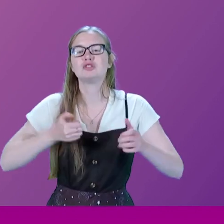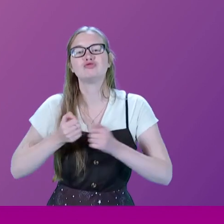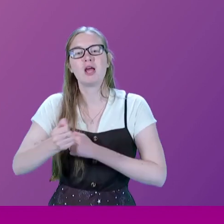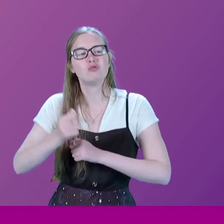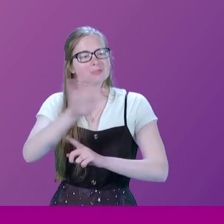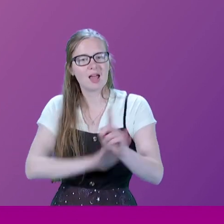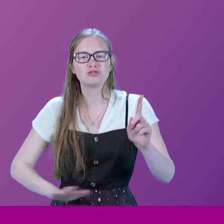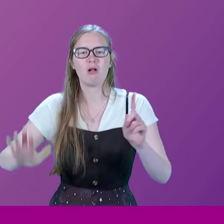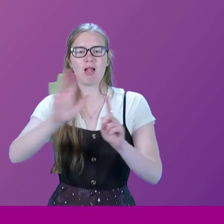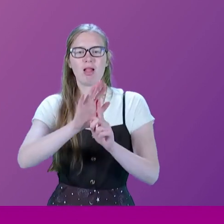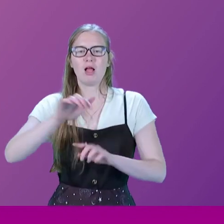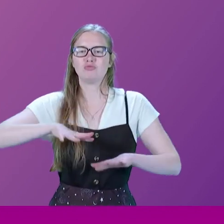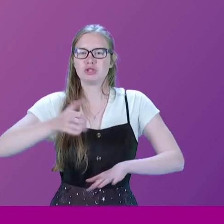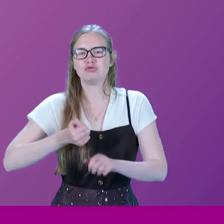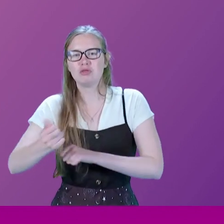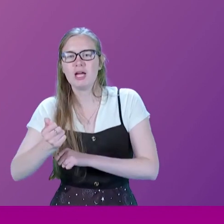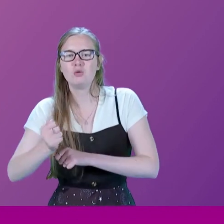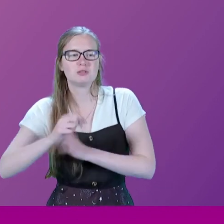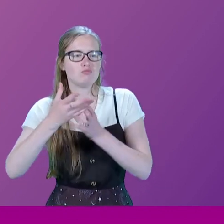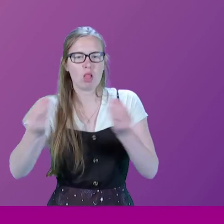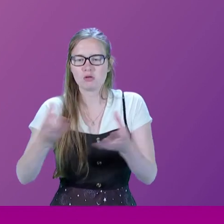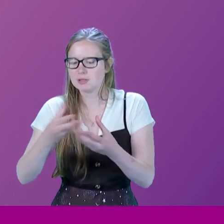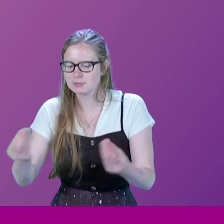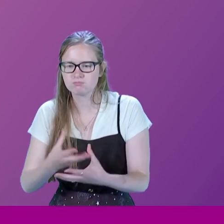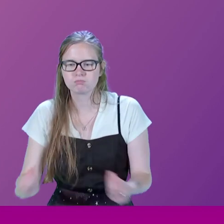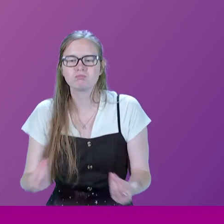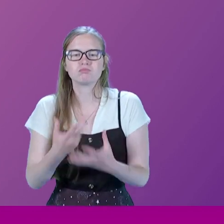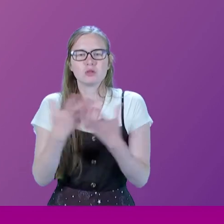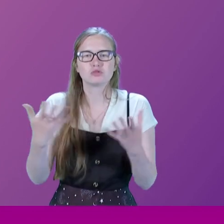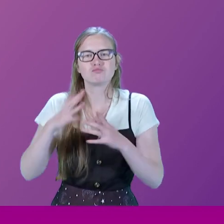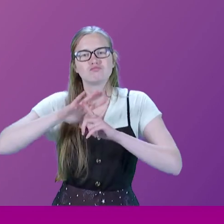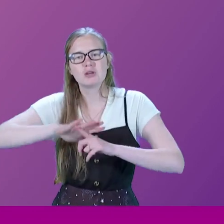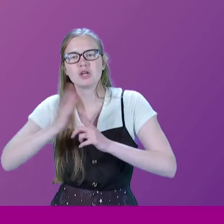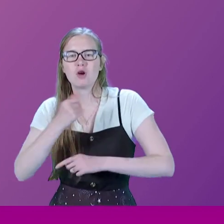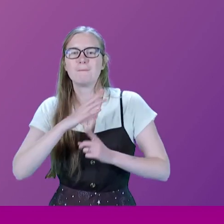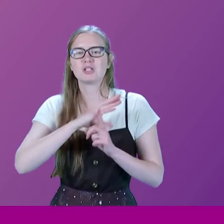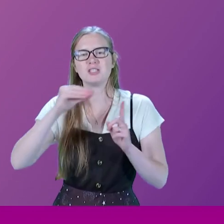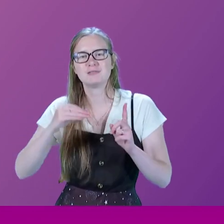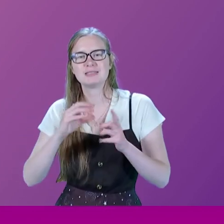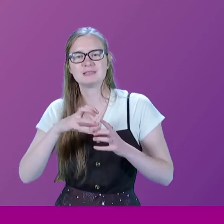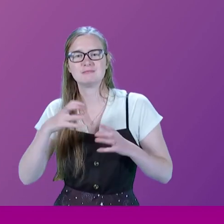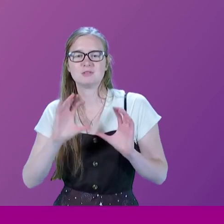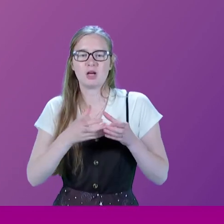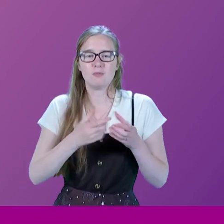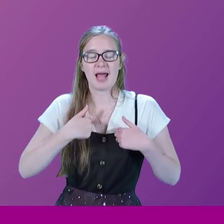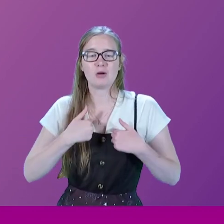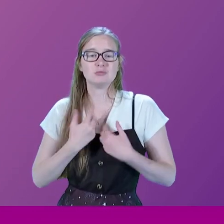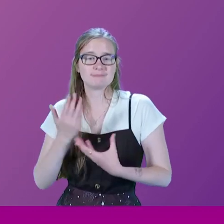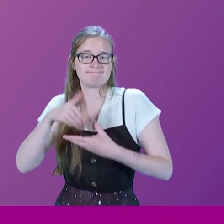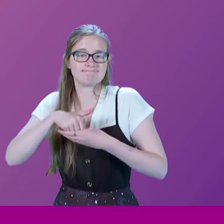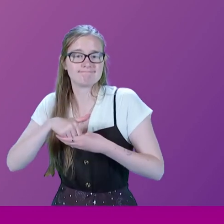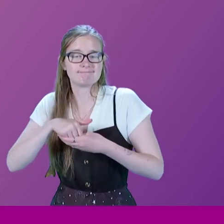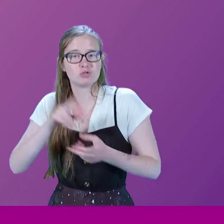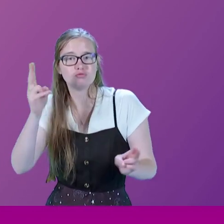nationalized and British Rail was making big losses. And there was pressure from the conservative government to which I was a member on British Rail to